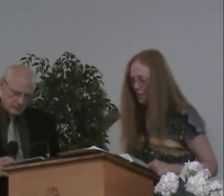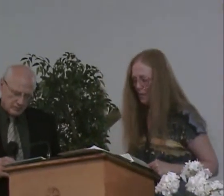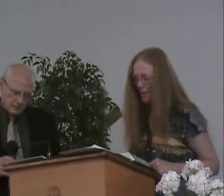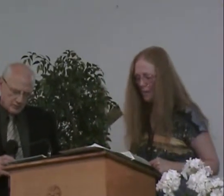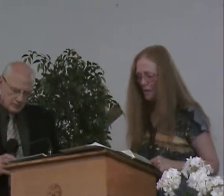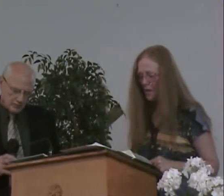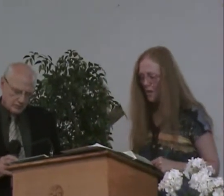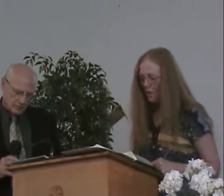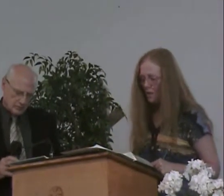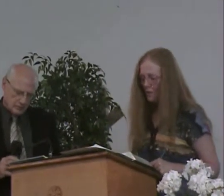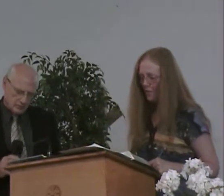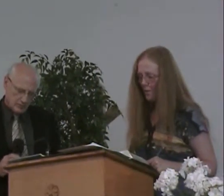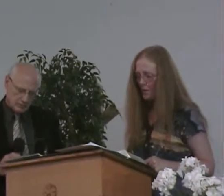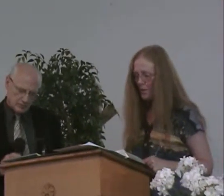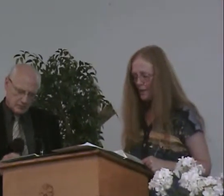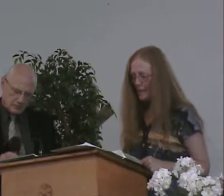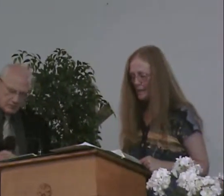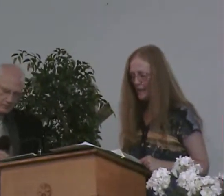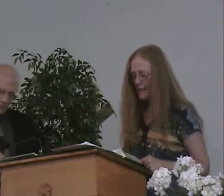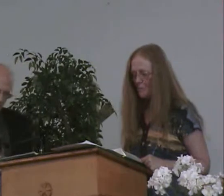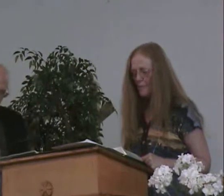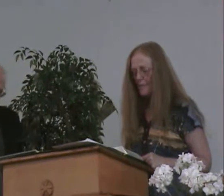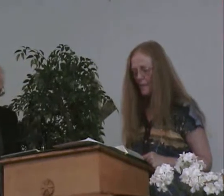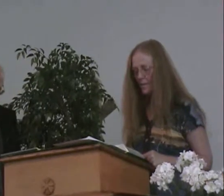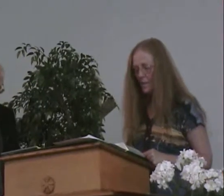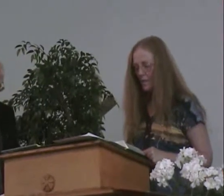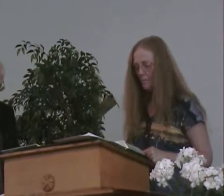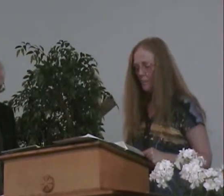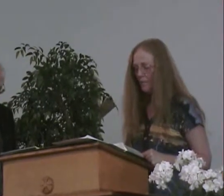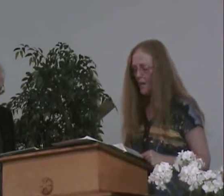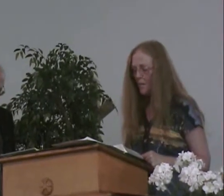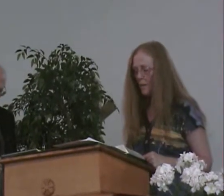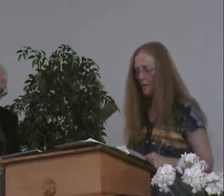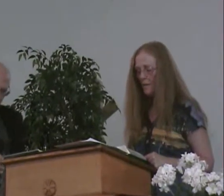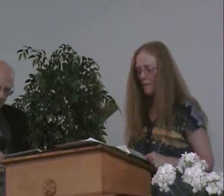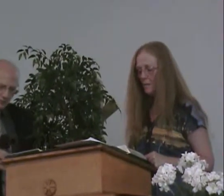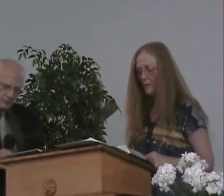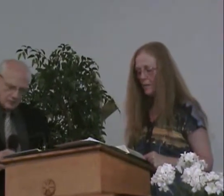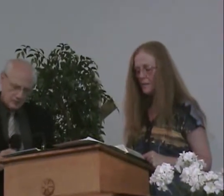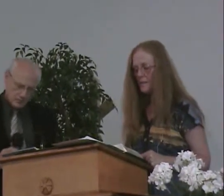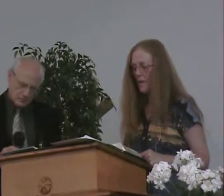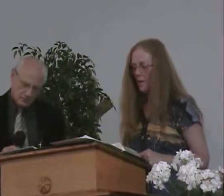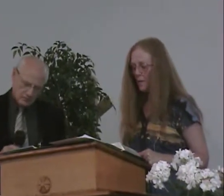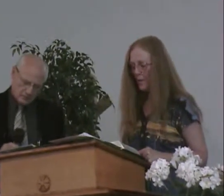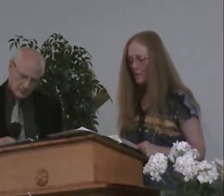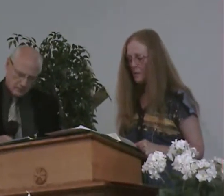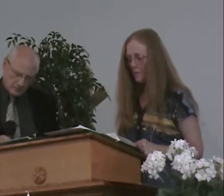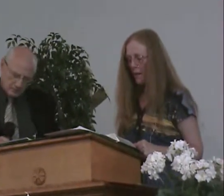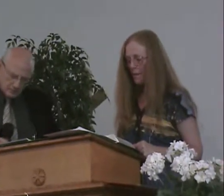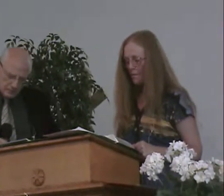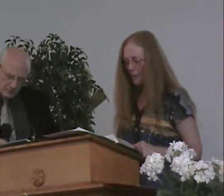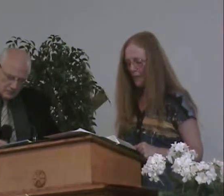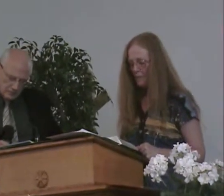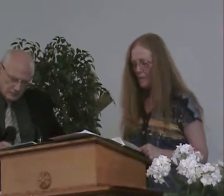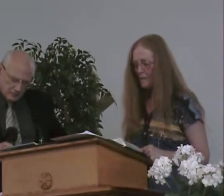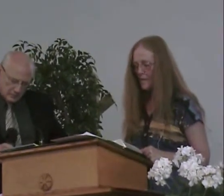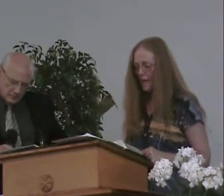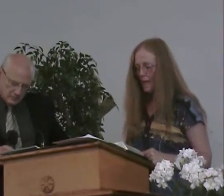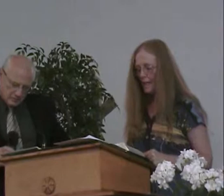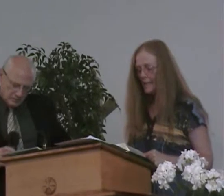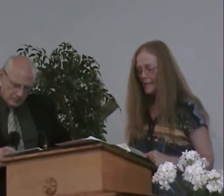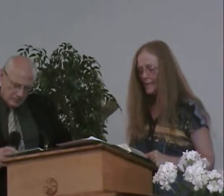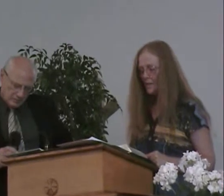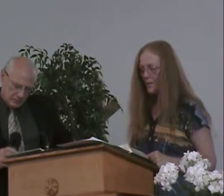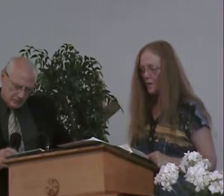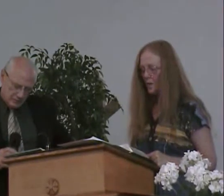Therefore, be loved, looking forward to these things, be diligent, be found by him in peace, without spot and blameless,